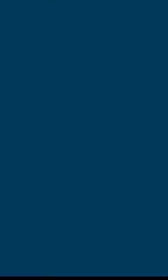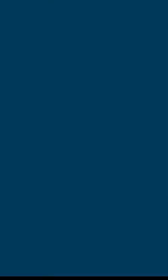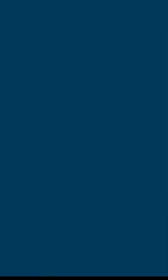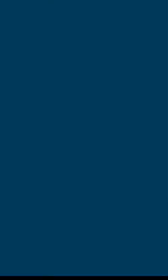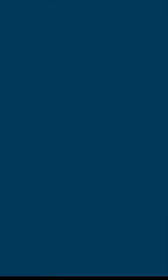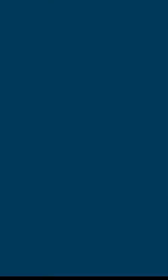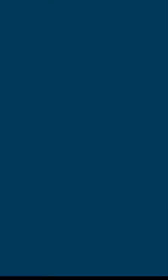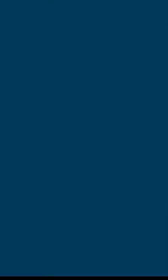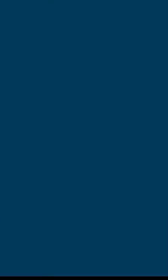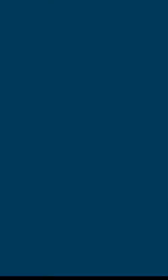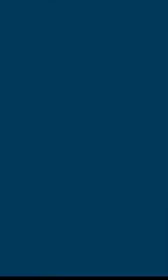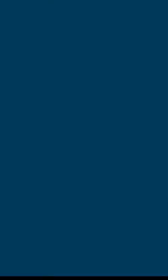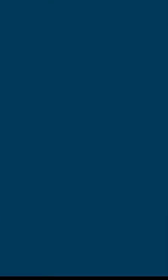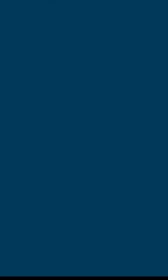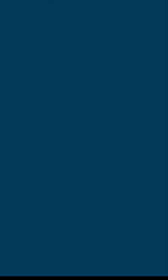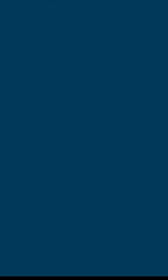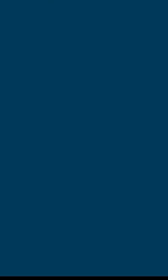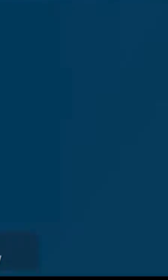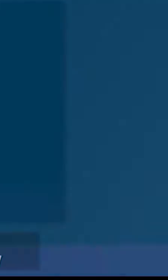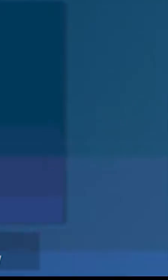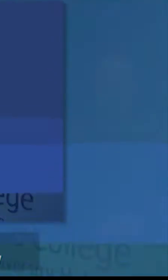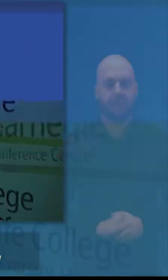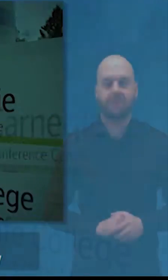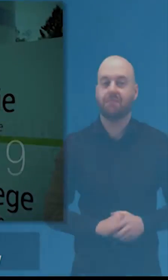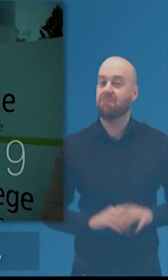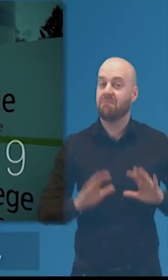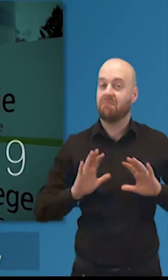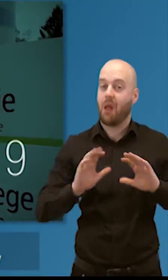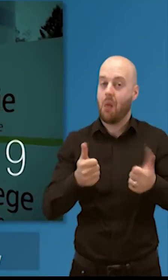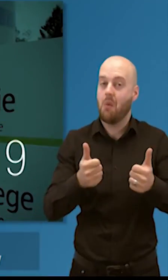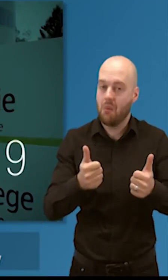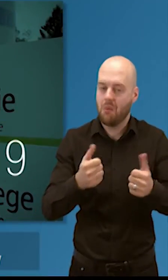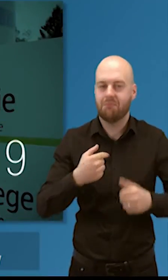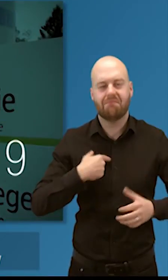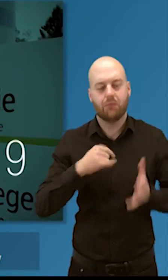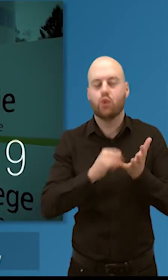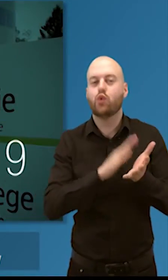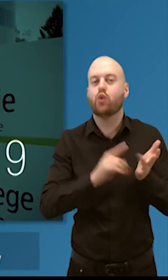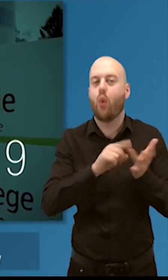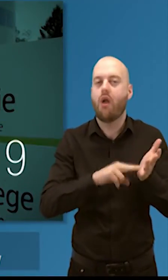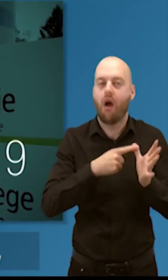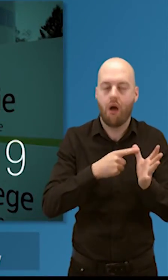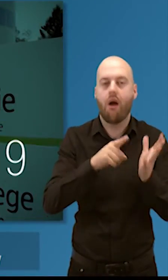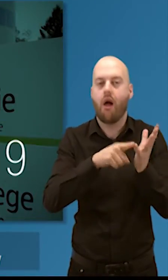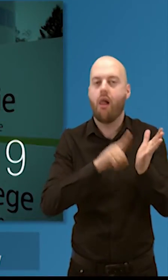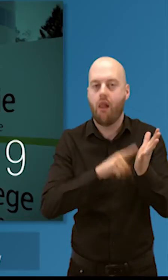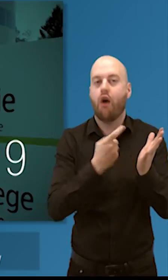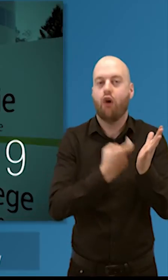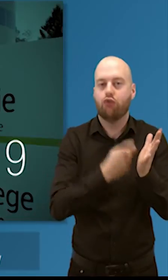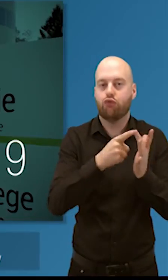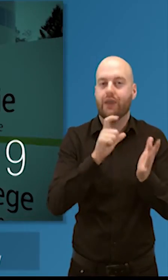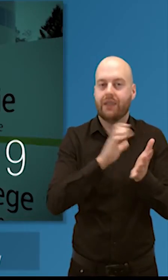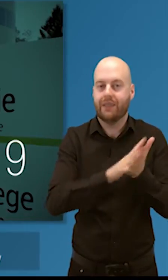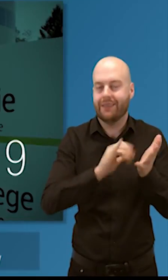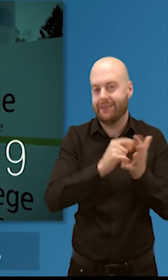Hello everybody! Hello! My name's Shona Ulrichsen, I'm a board member at Oscar